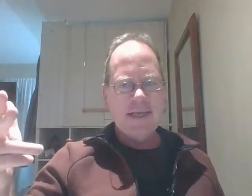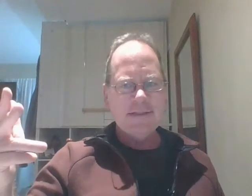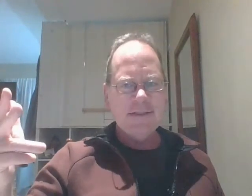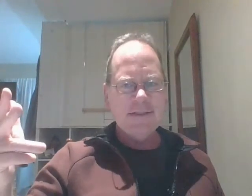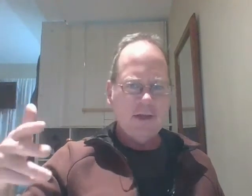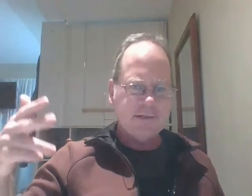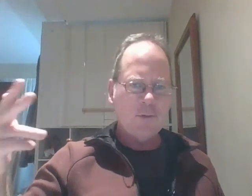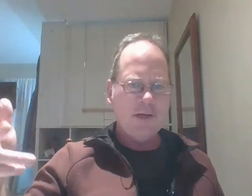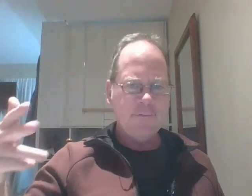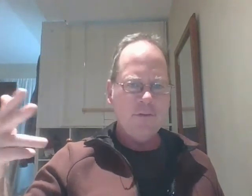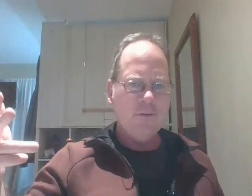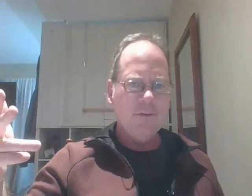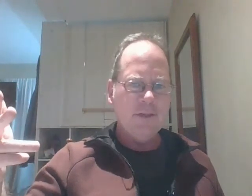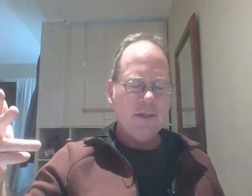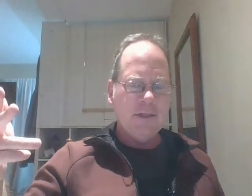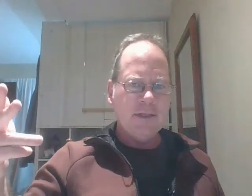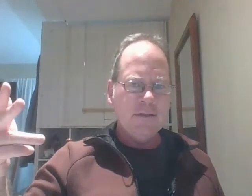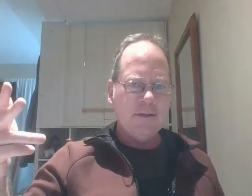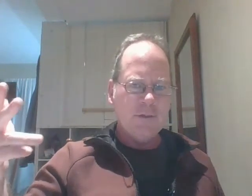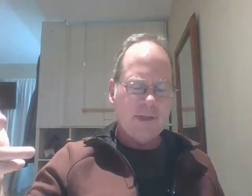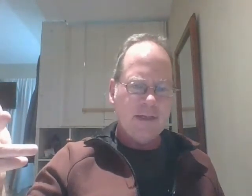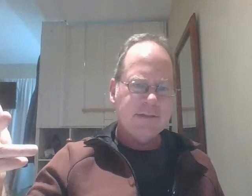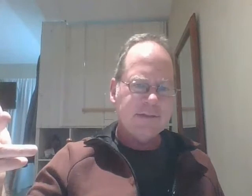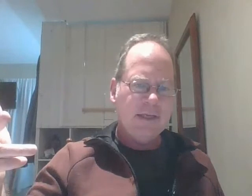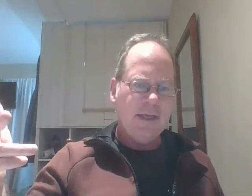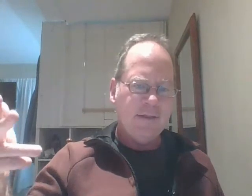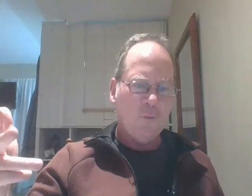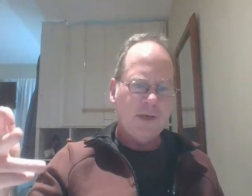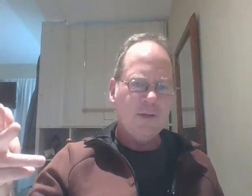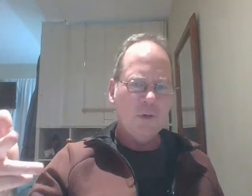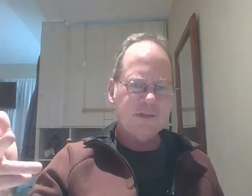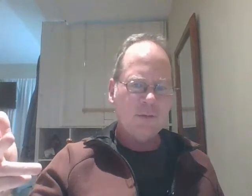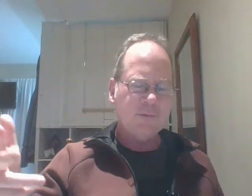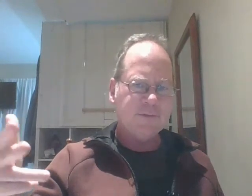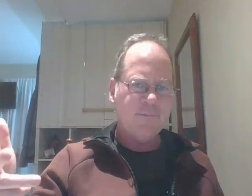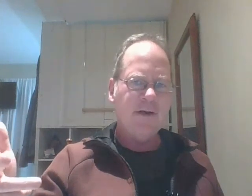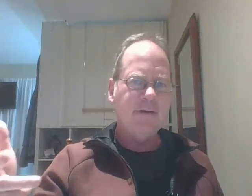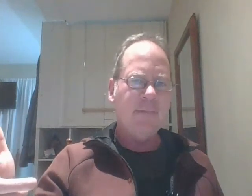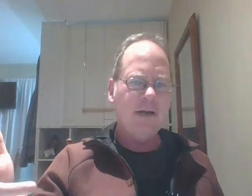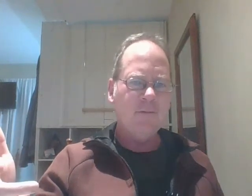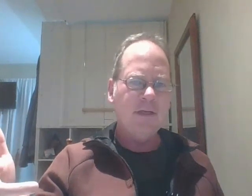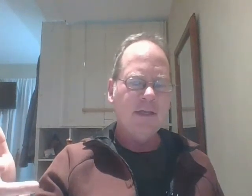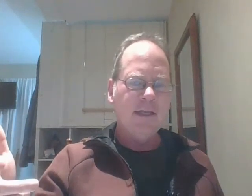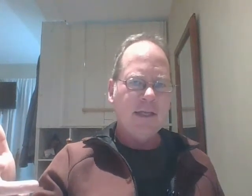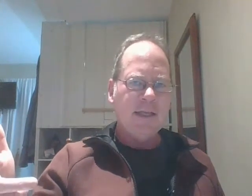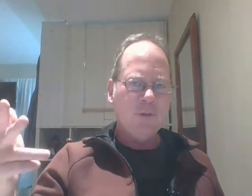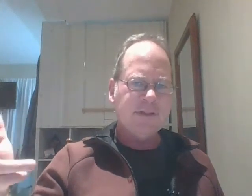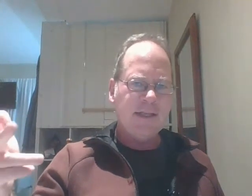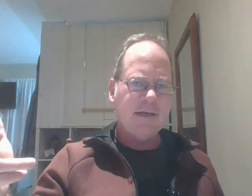he lost quite a few committees and then the one he was on which was a very very minor one he wasn't allowed to ask